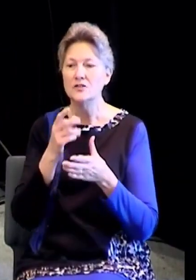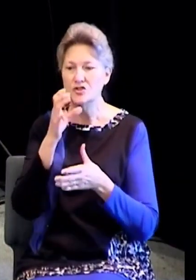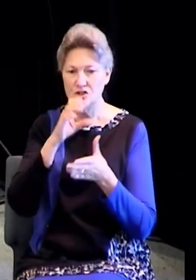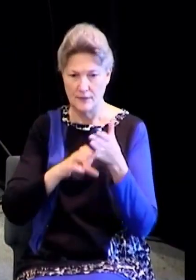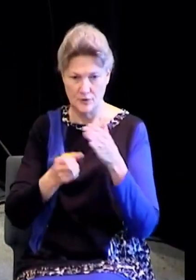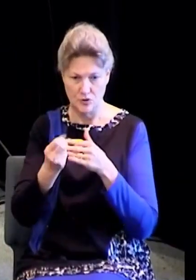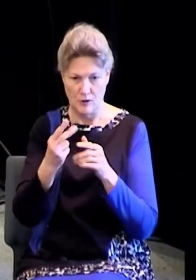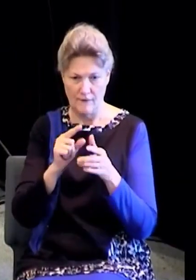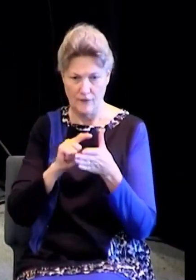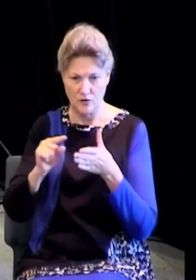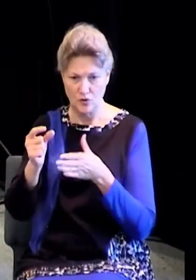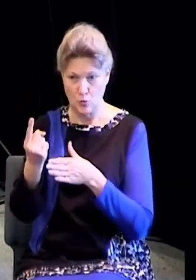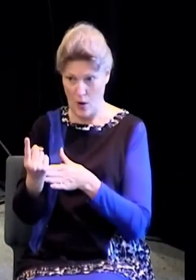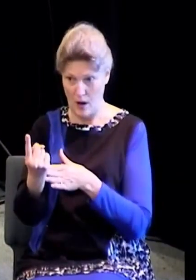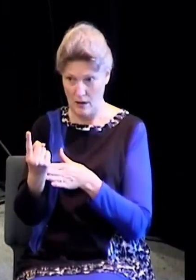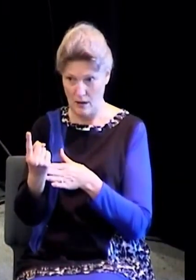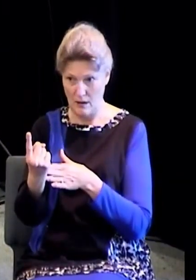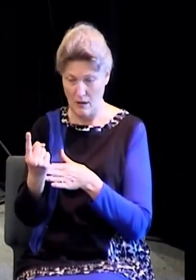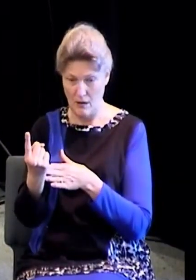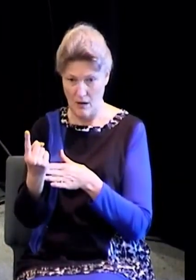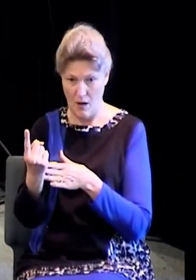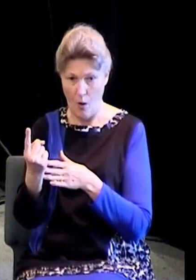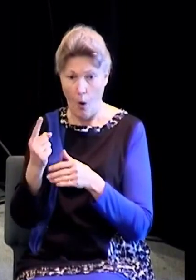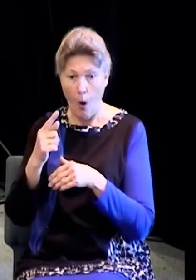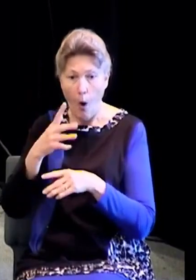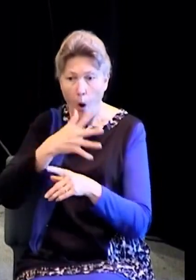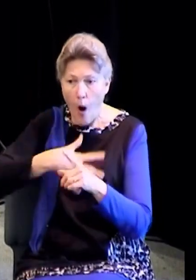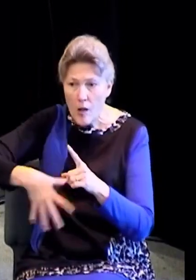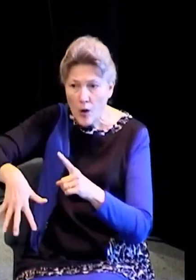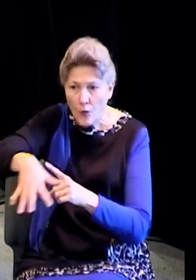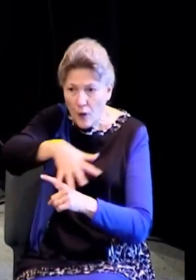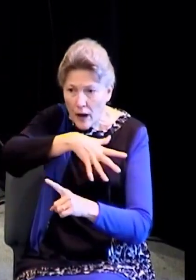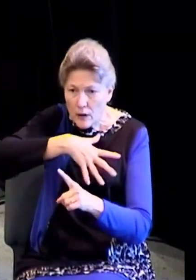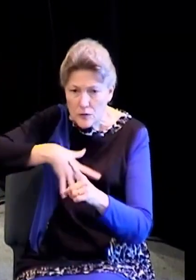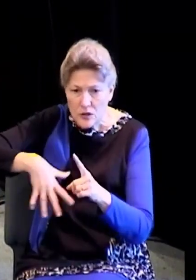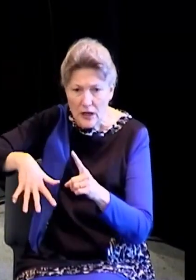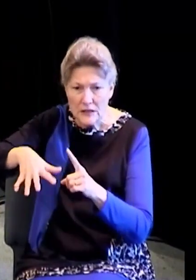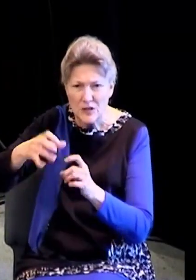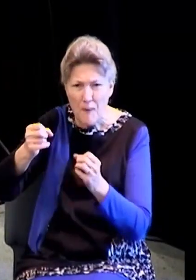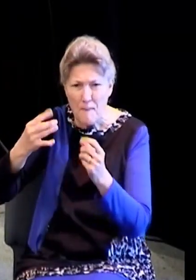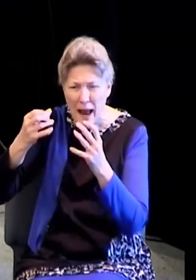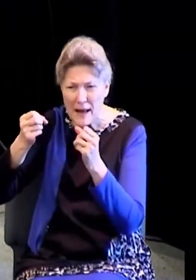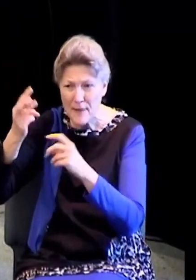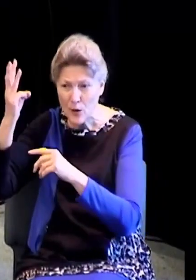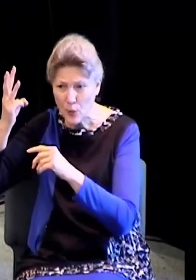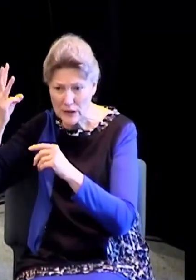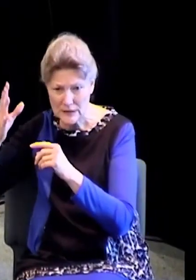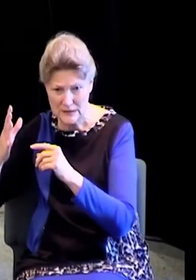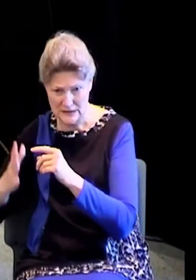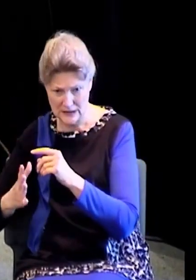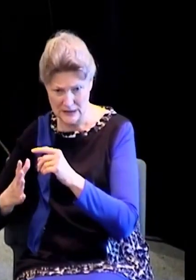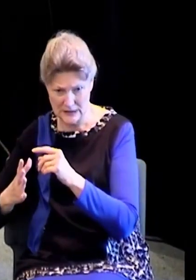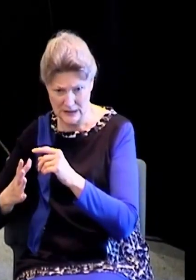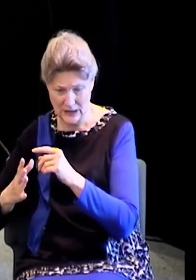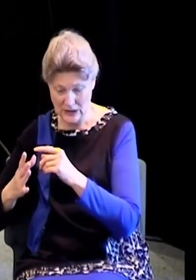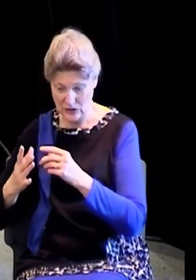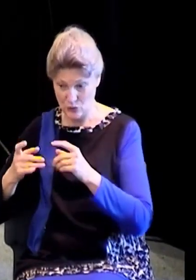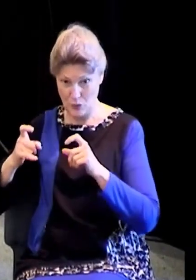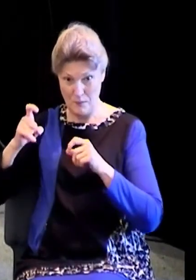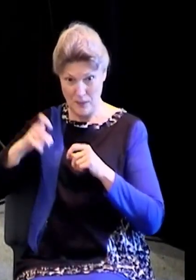start here. Lay aside every weight and sin that doth so easily beset us and let us run with patience.